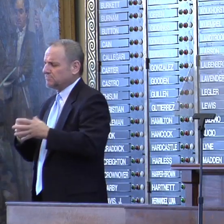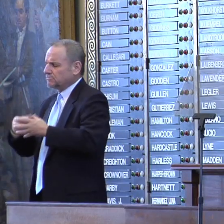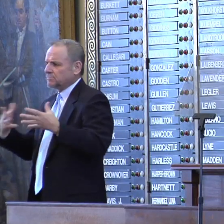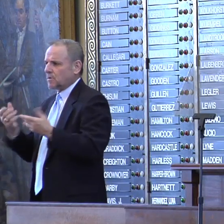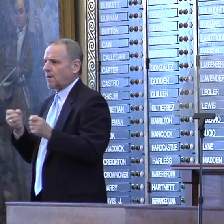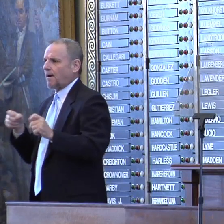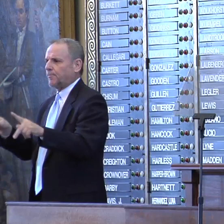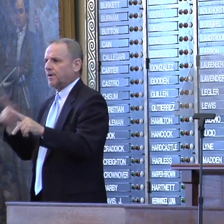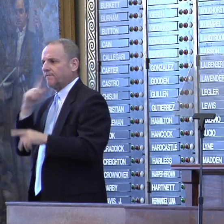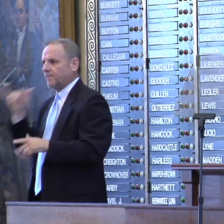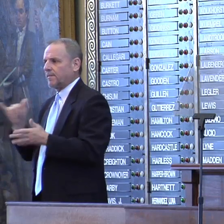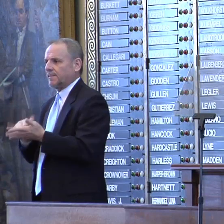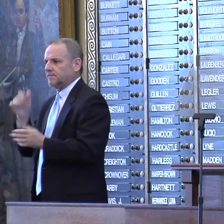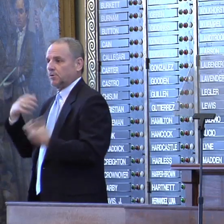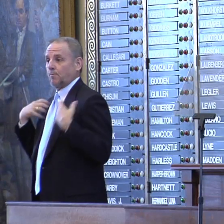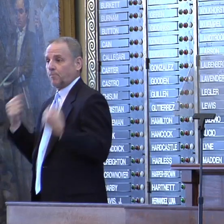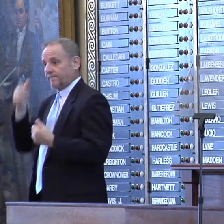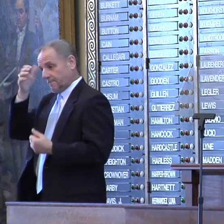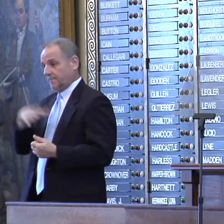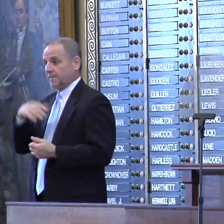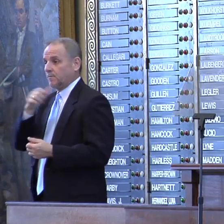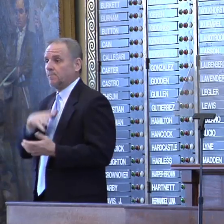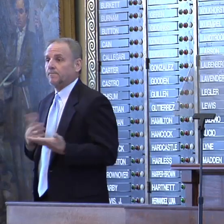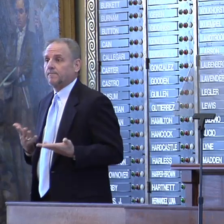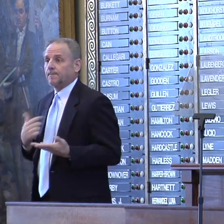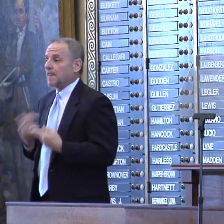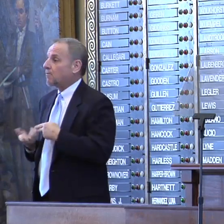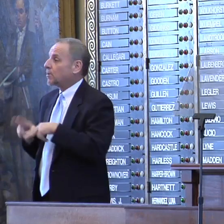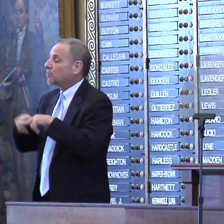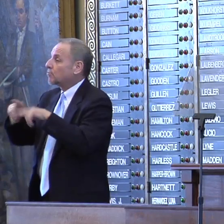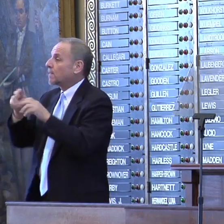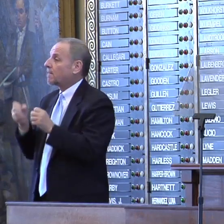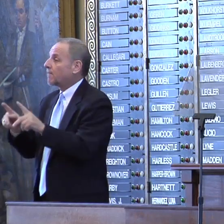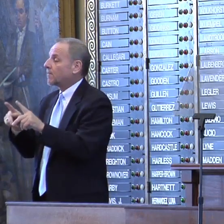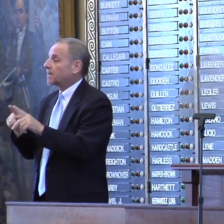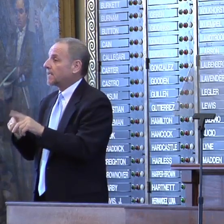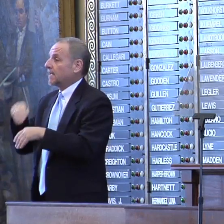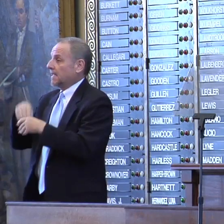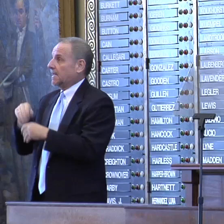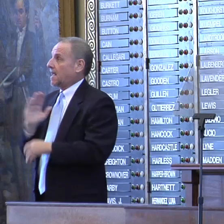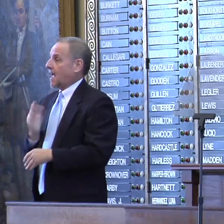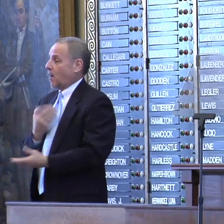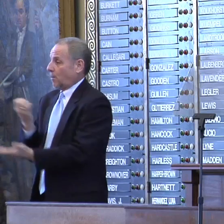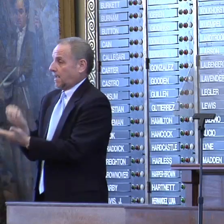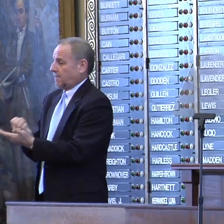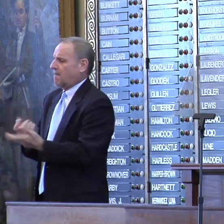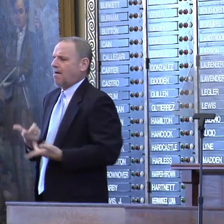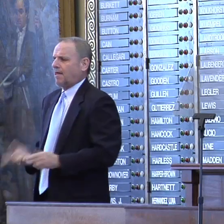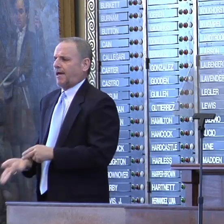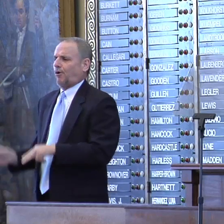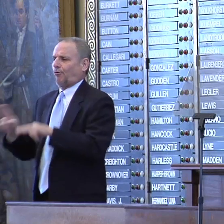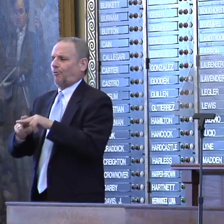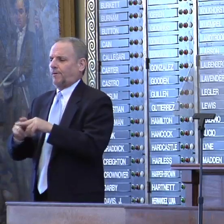to these brave men and women. So as we increase the opportunity inherent in our economy, let's